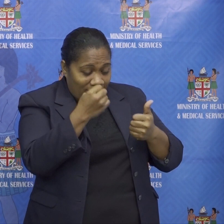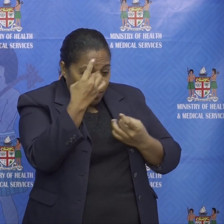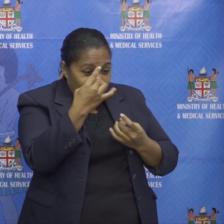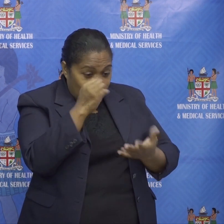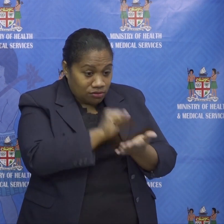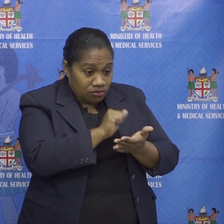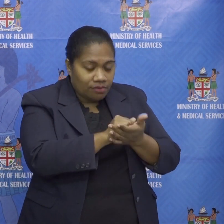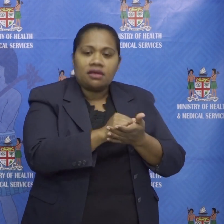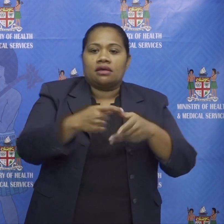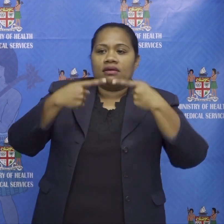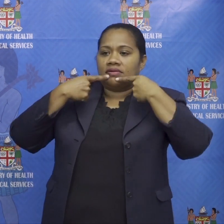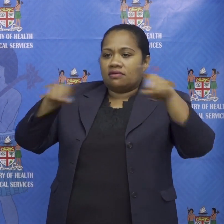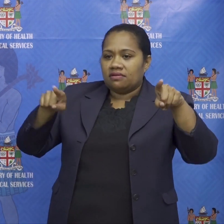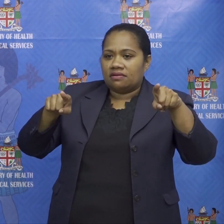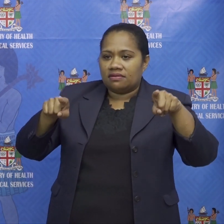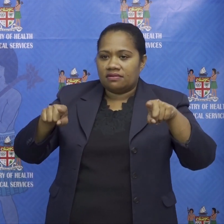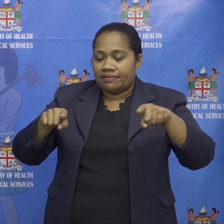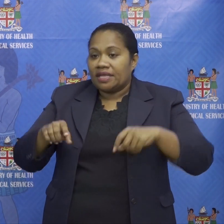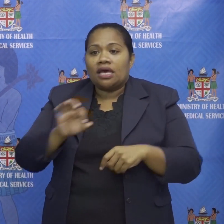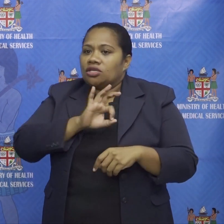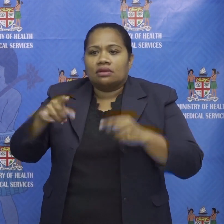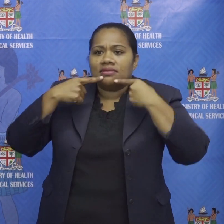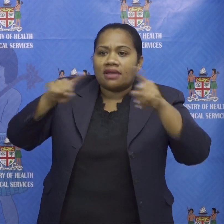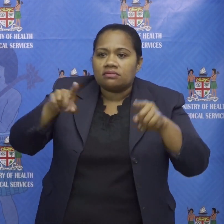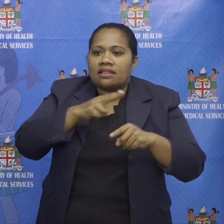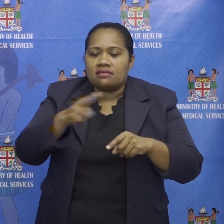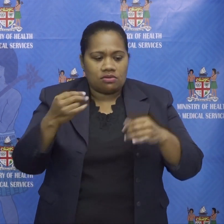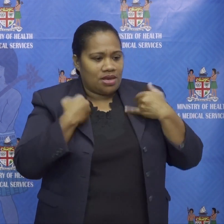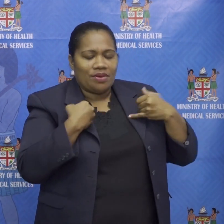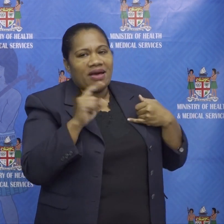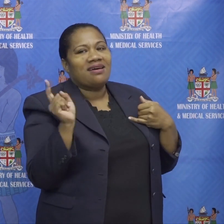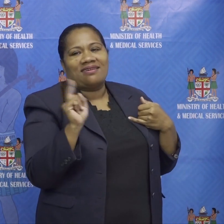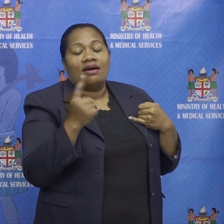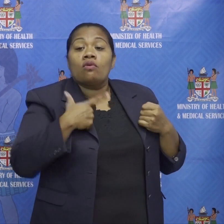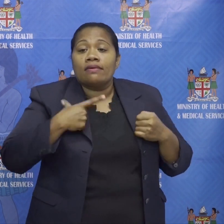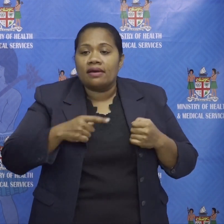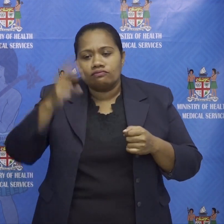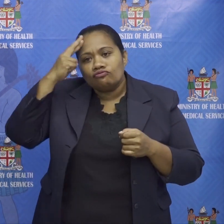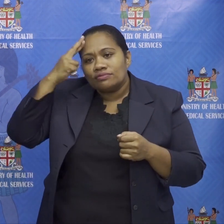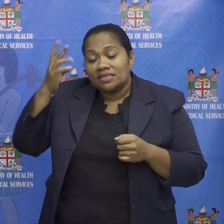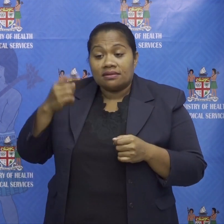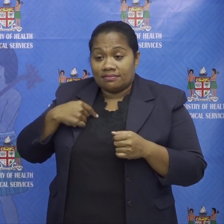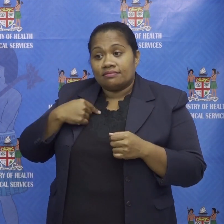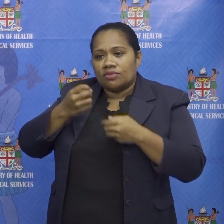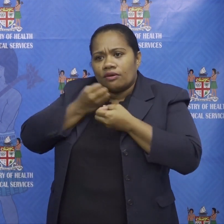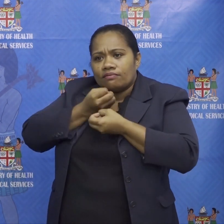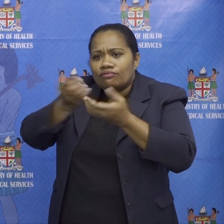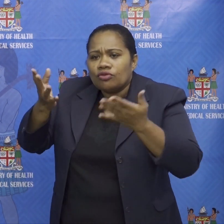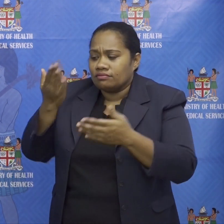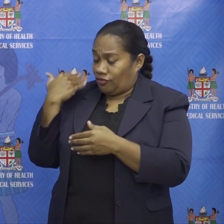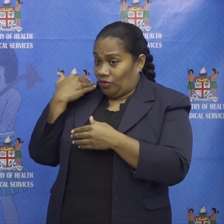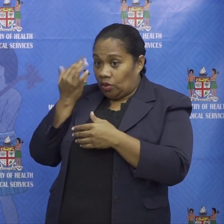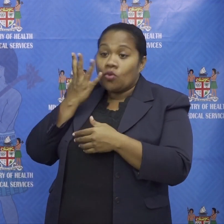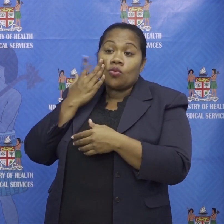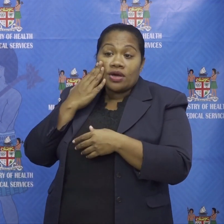it and then we are going to implement it okay the reason is because uh as i mentioned before whenever we do a containment